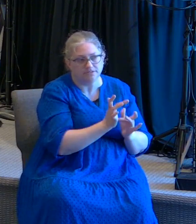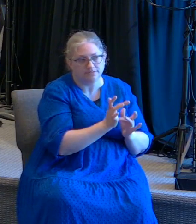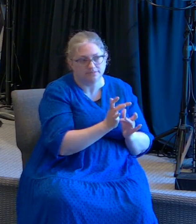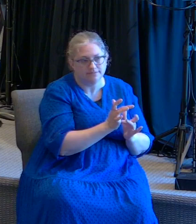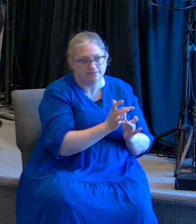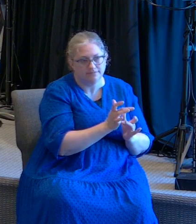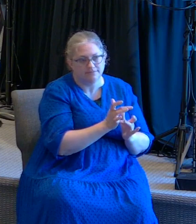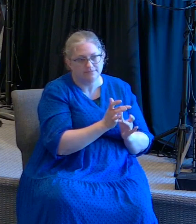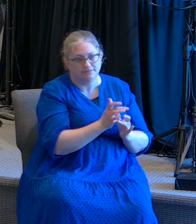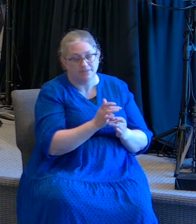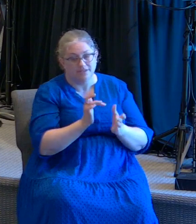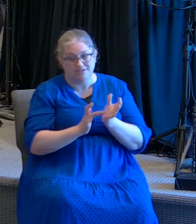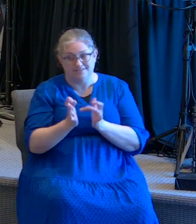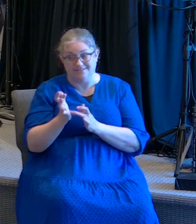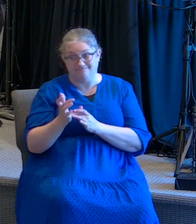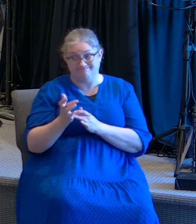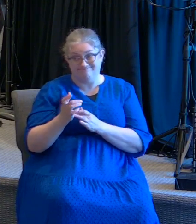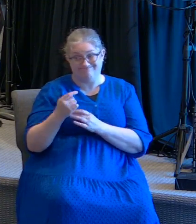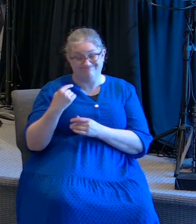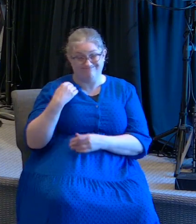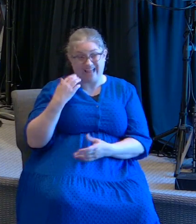Jesus said I want you to know it's me